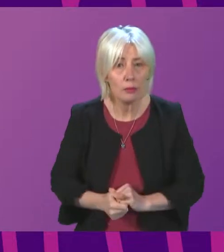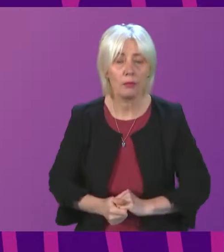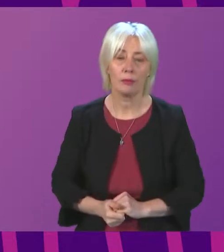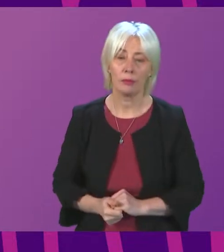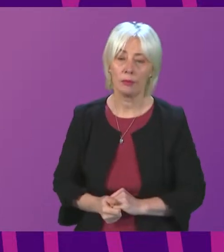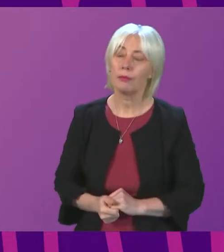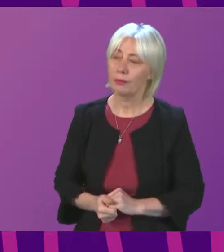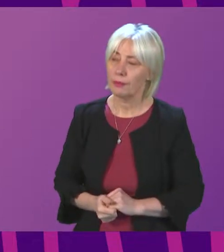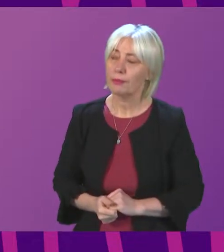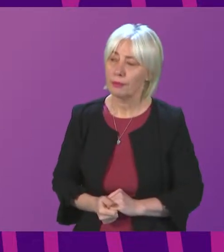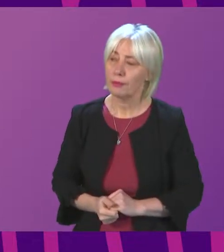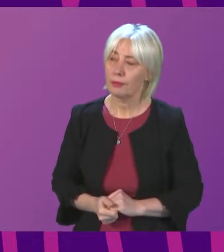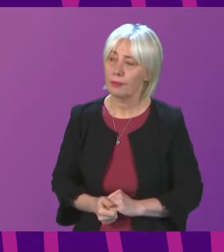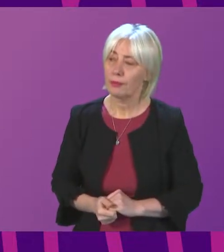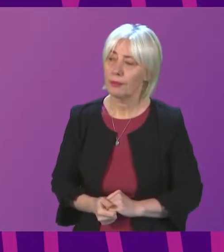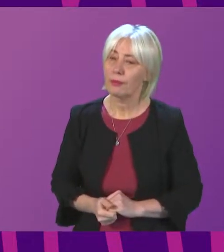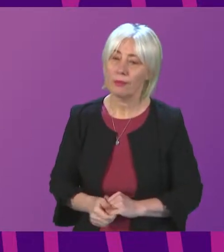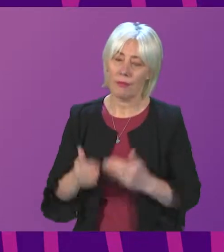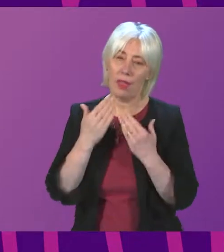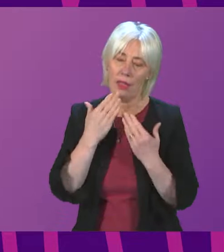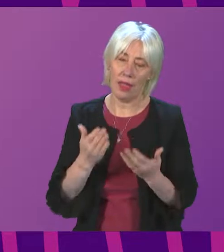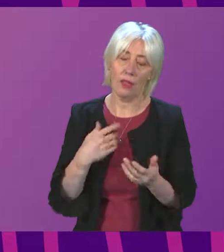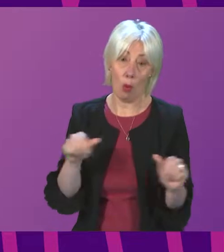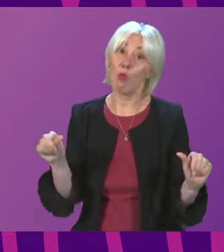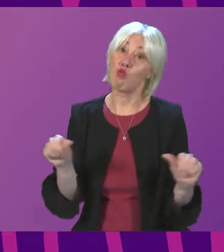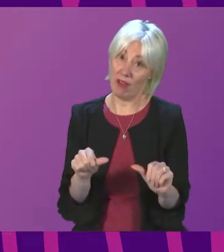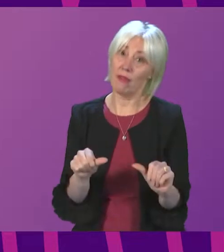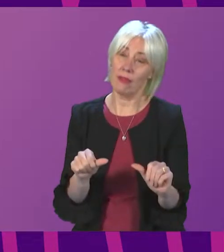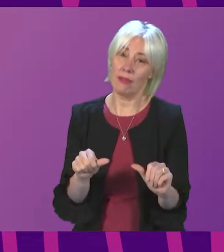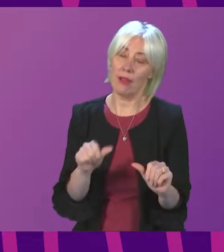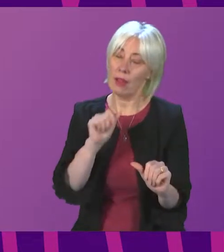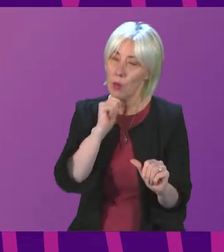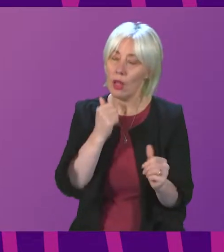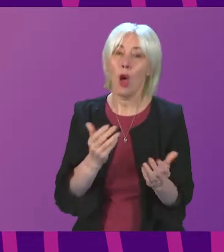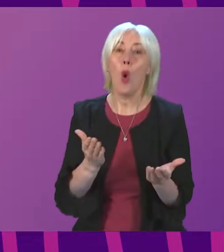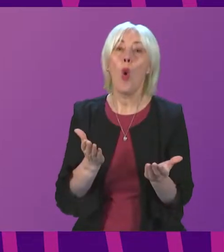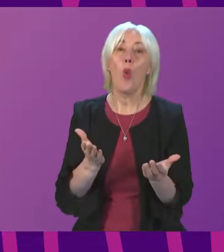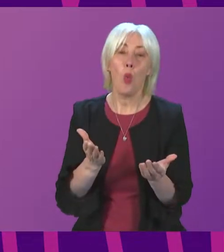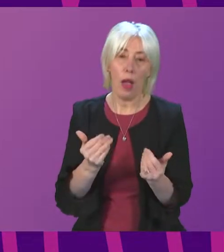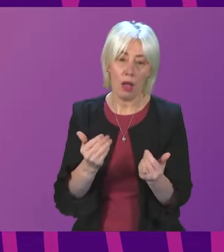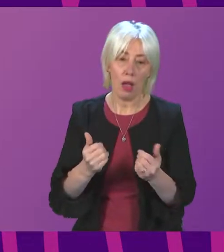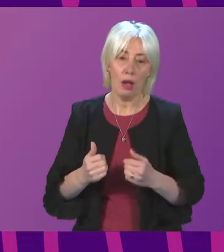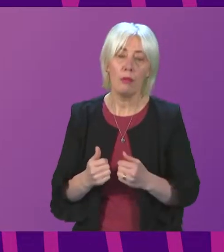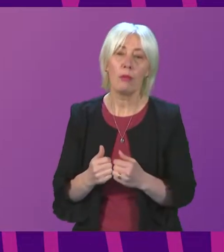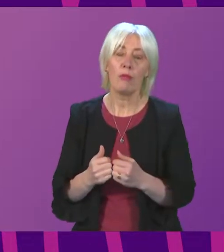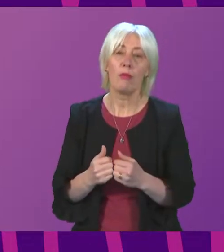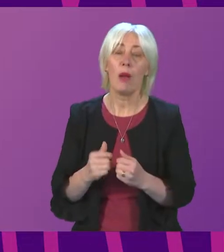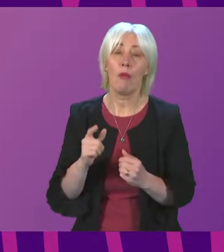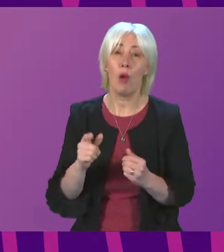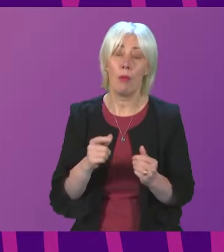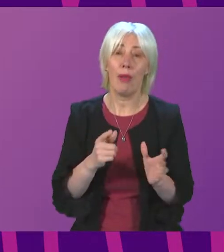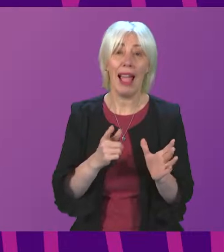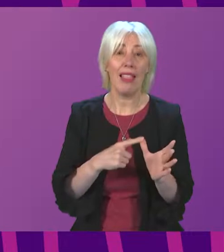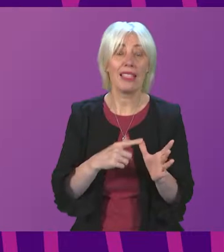Well, thanks very much. I will be extremely brief. I very much welcome the vice convener and Alexander Stewart's